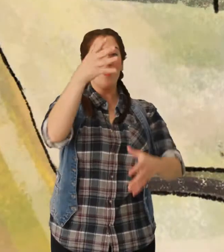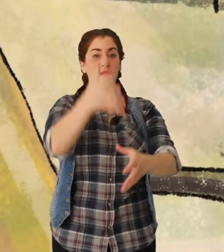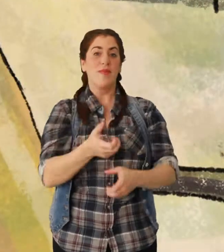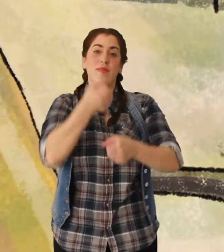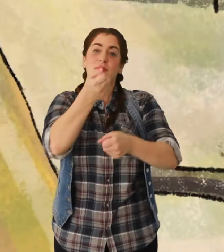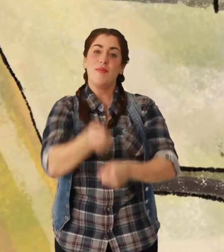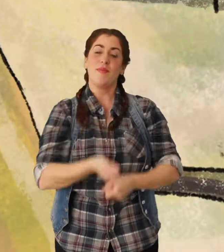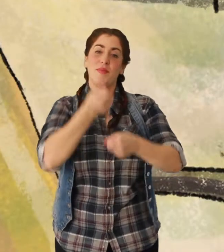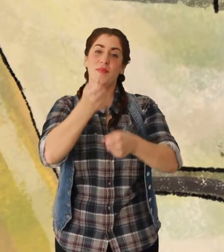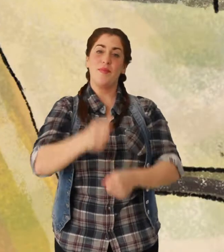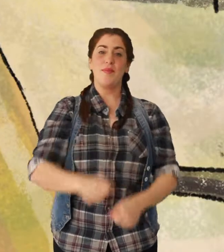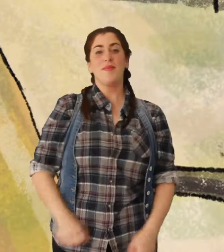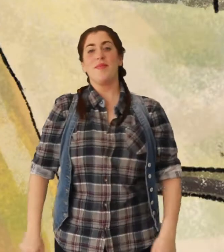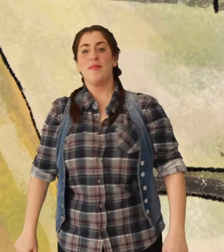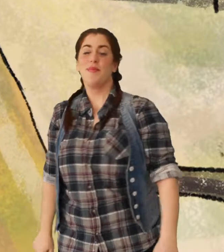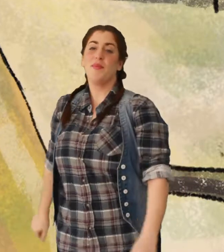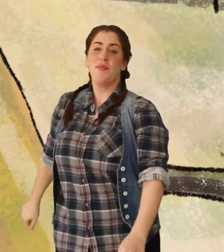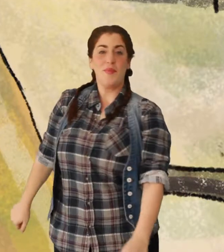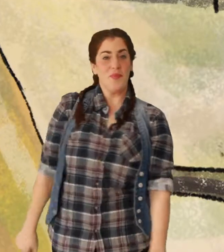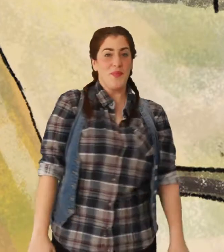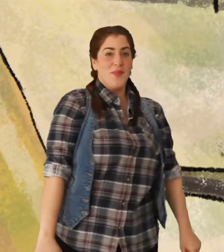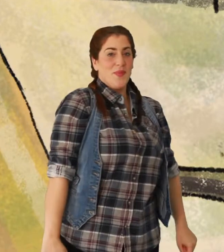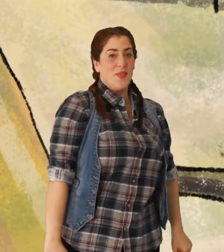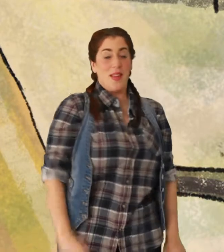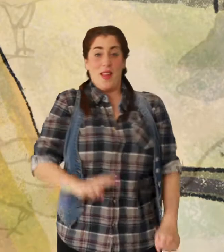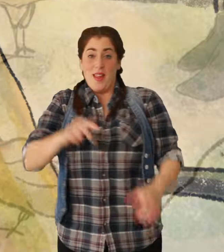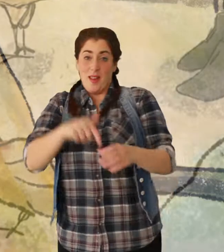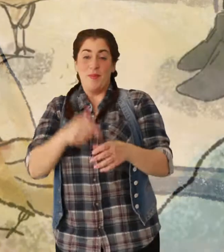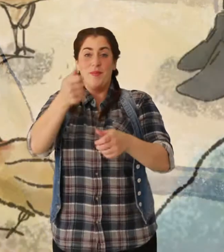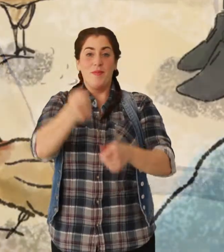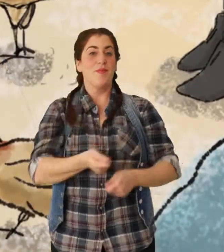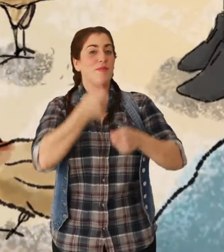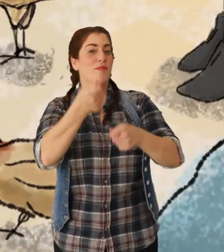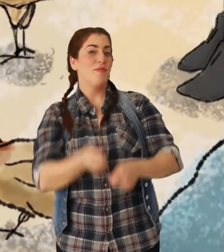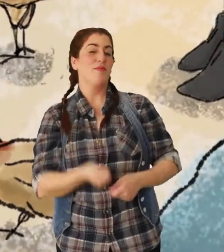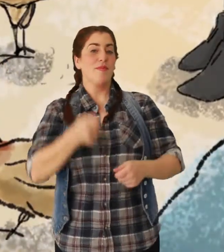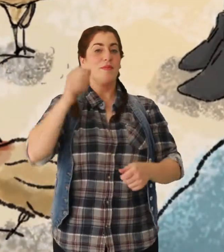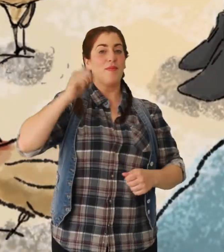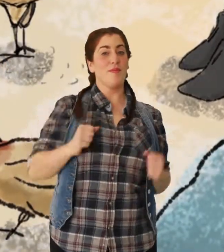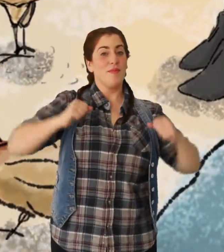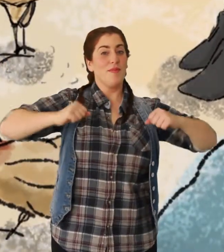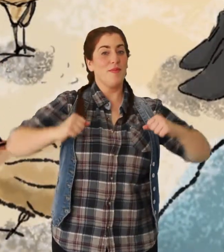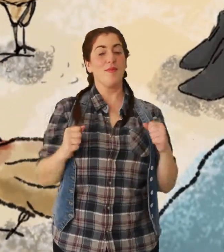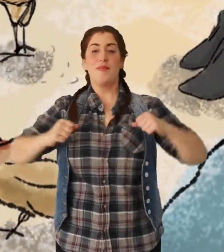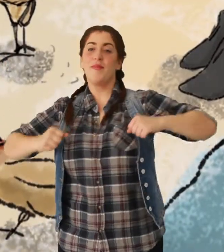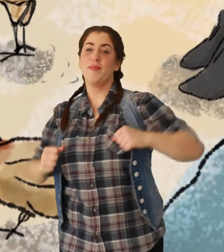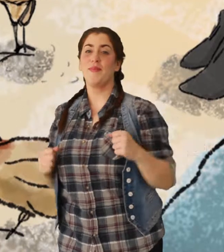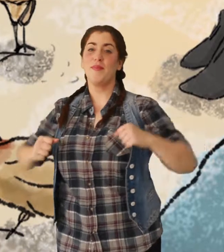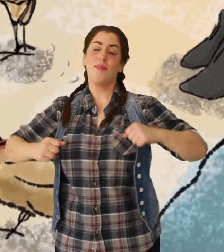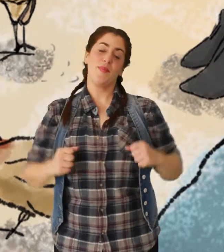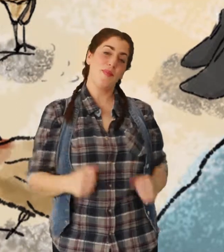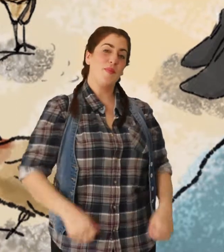Old MacDonald had a farm, ee-ah, ee-ah-oh And on that farm he had some chickens,